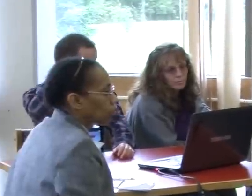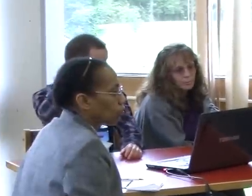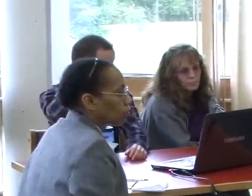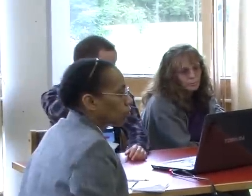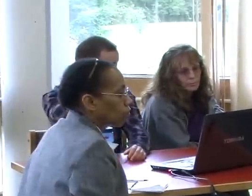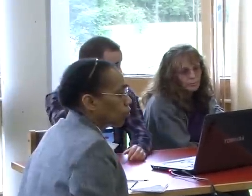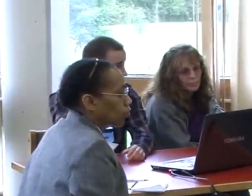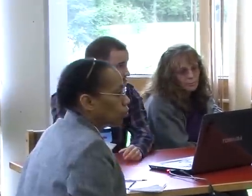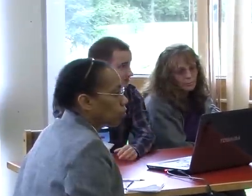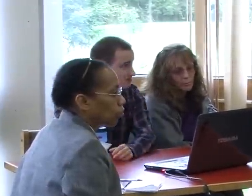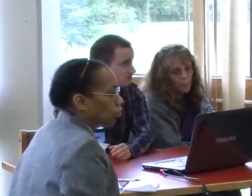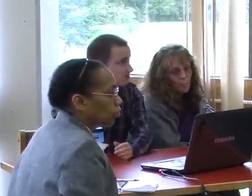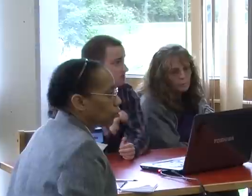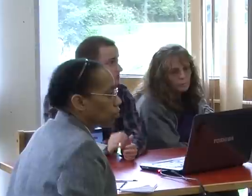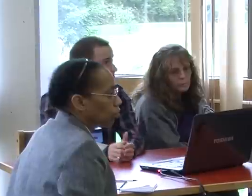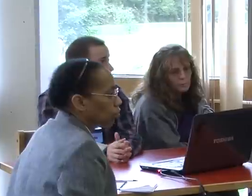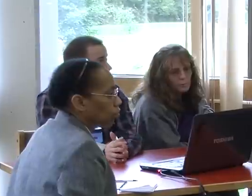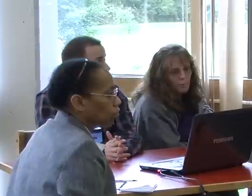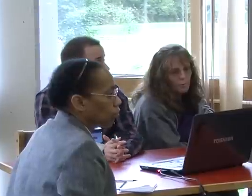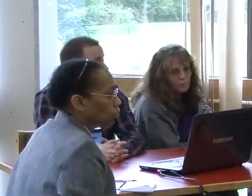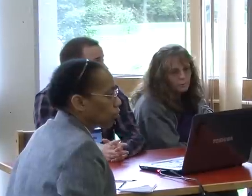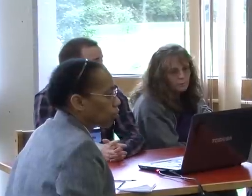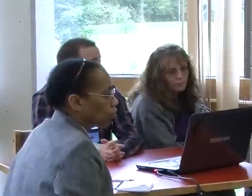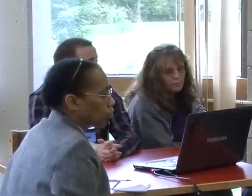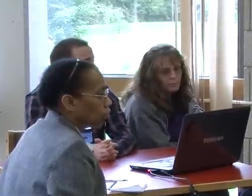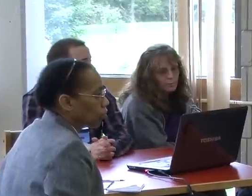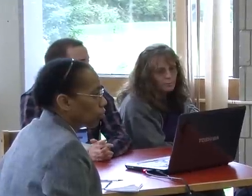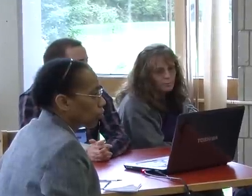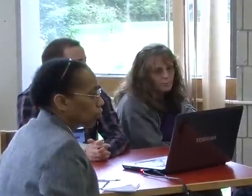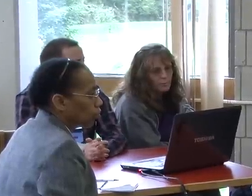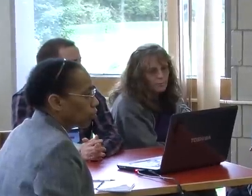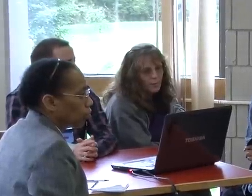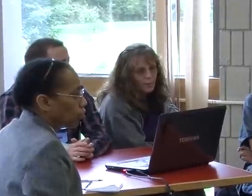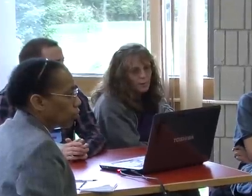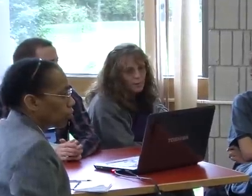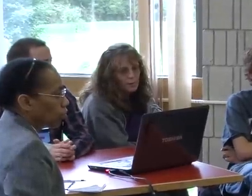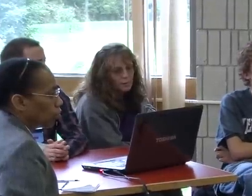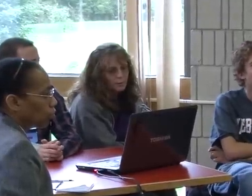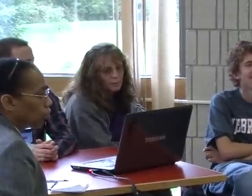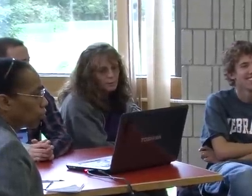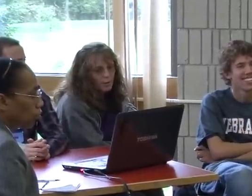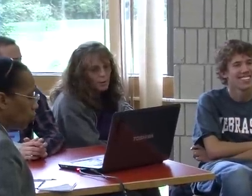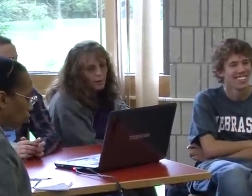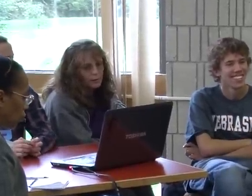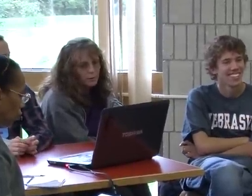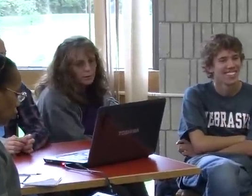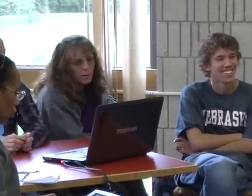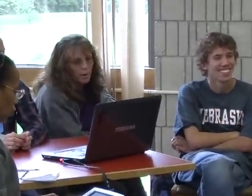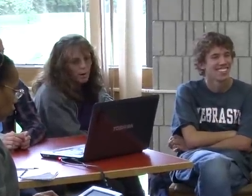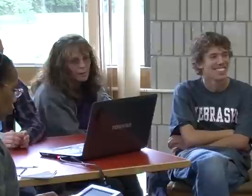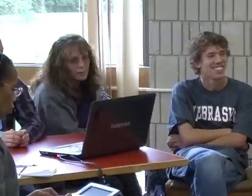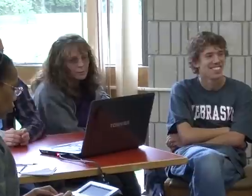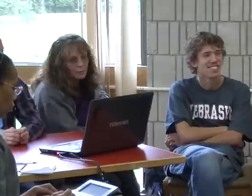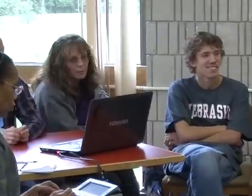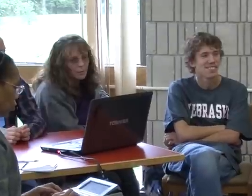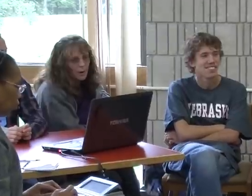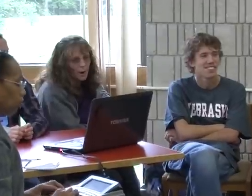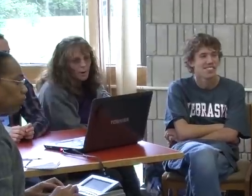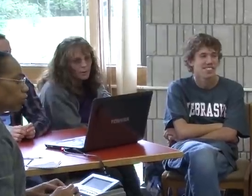hearing aids like glasses. It's blurry and I can't read. I'm going to put on glasses. Oh, now I can see. And that's not how